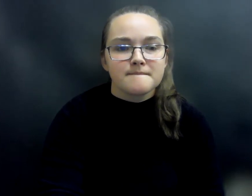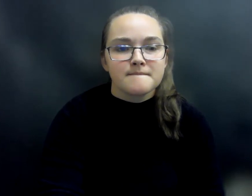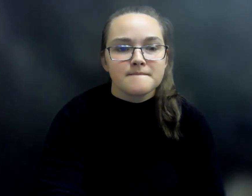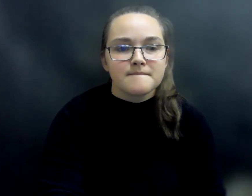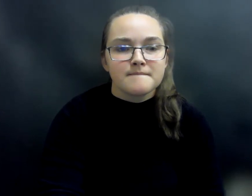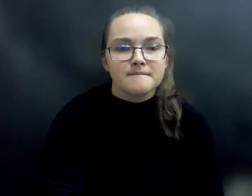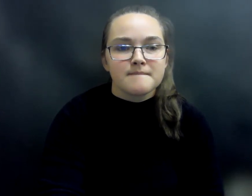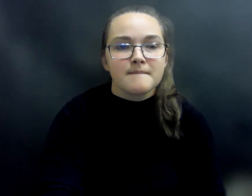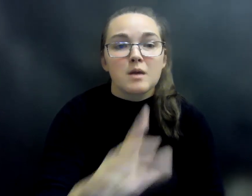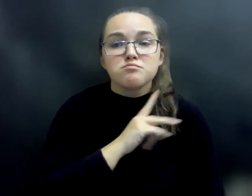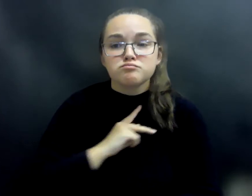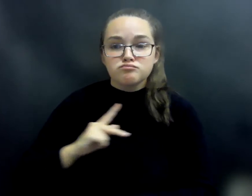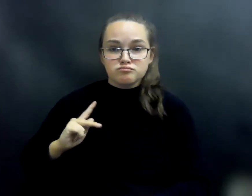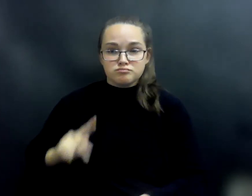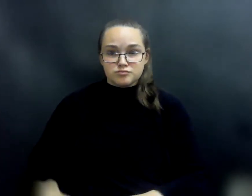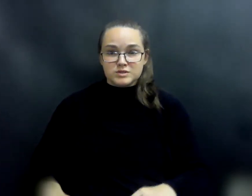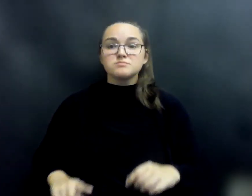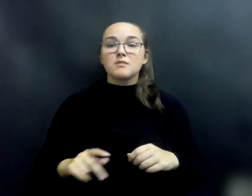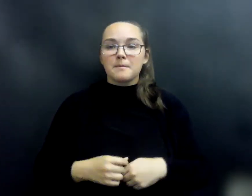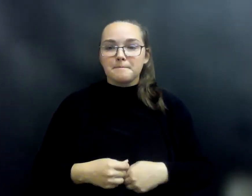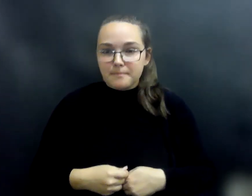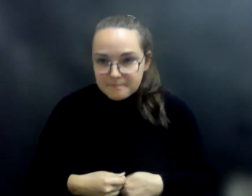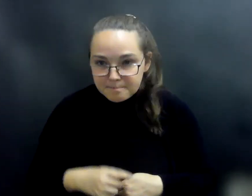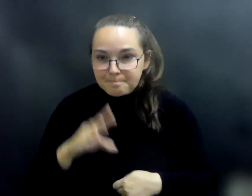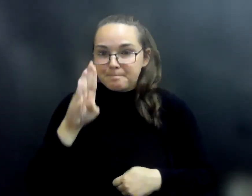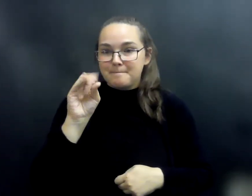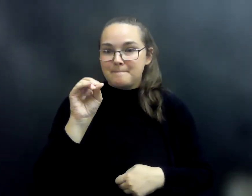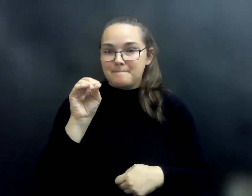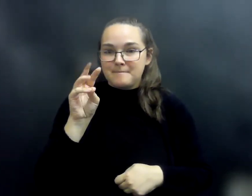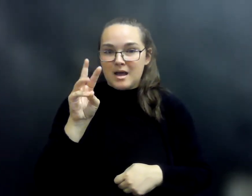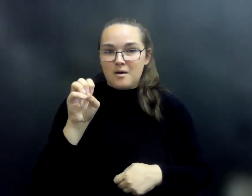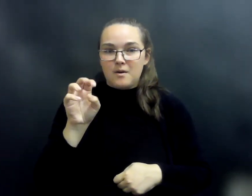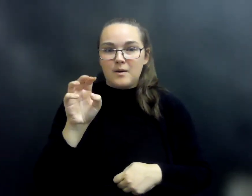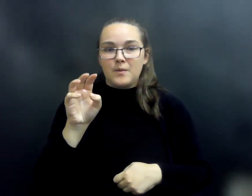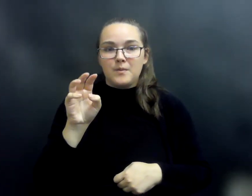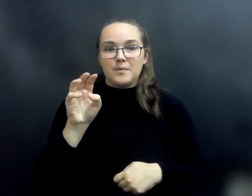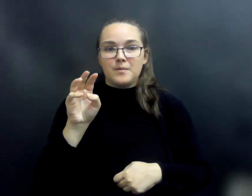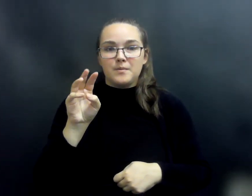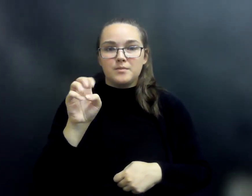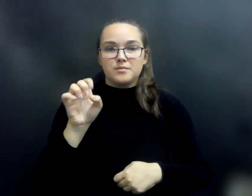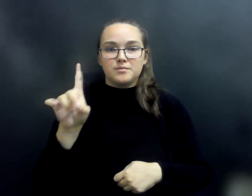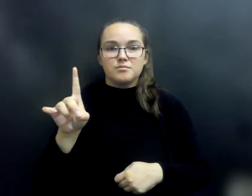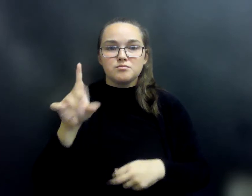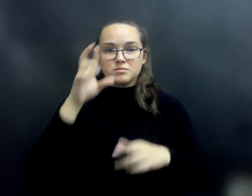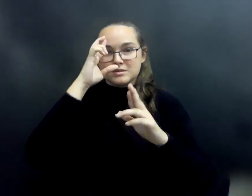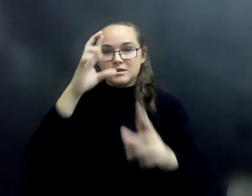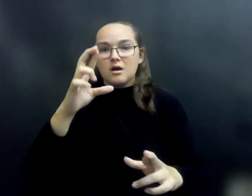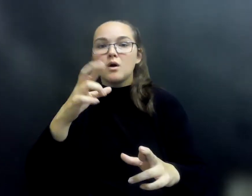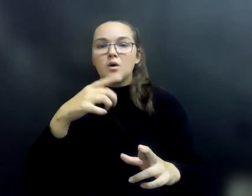The prince bowed respectfully. My lady, we offer you our service and pledge to rescue you from